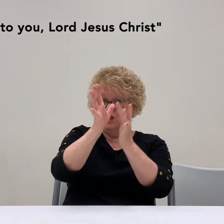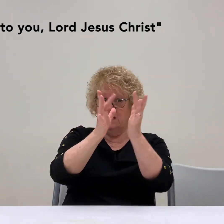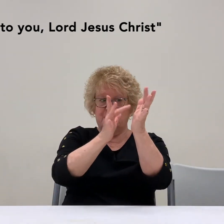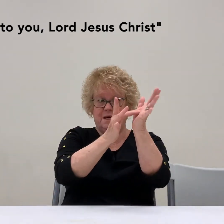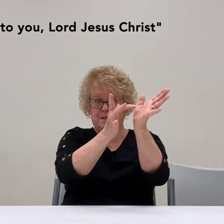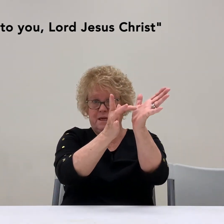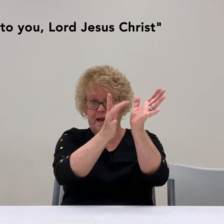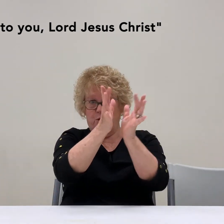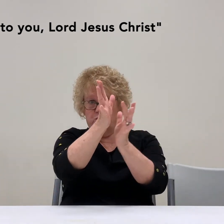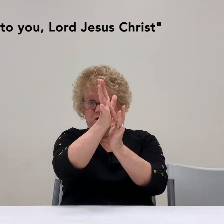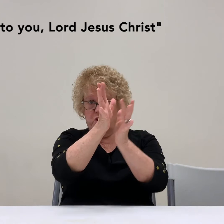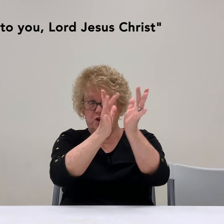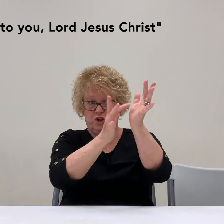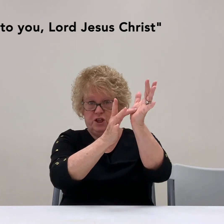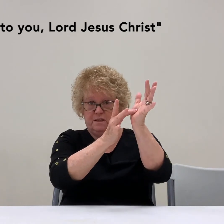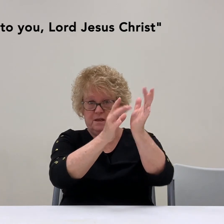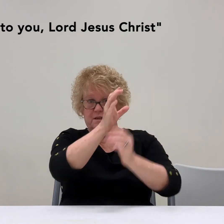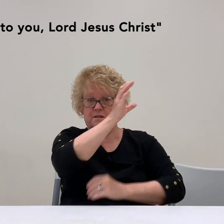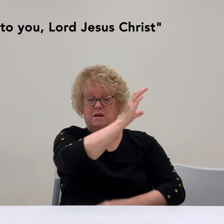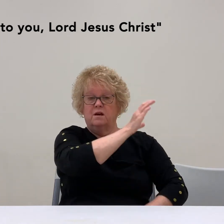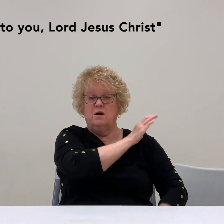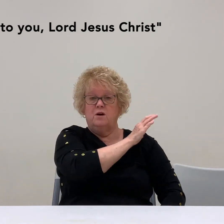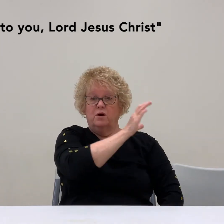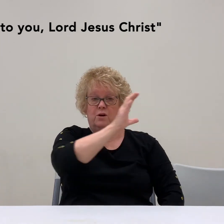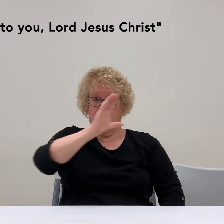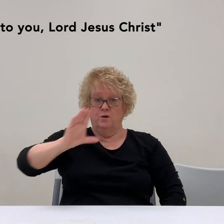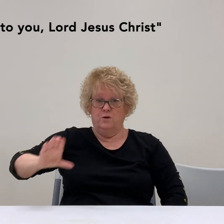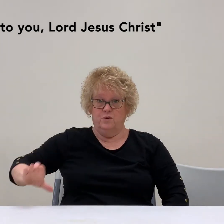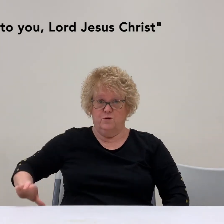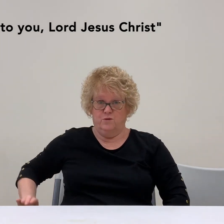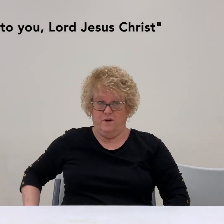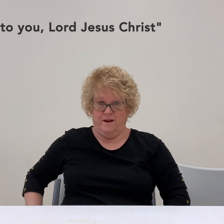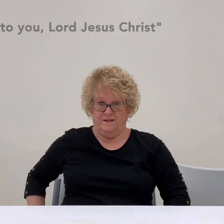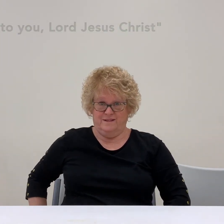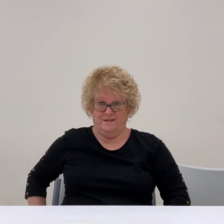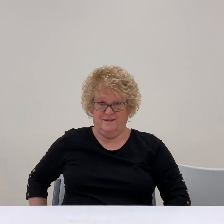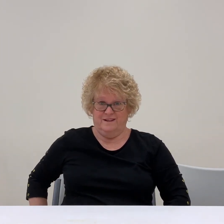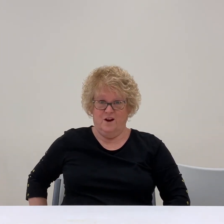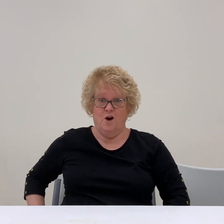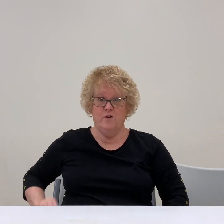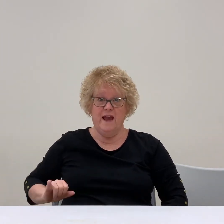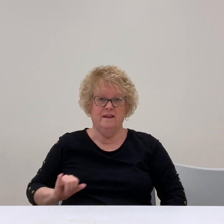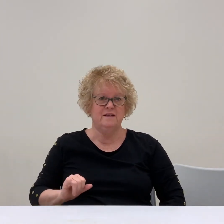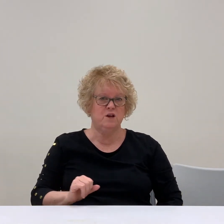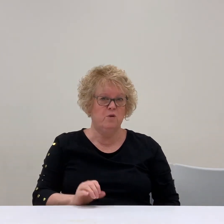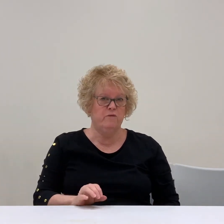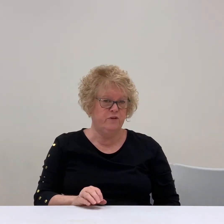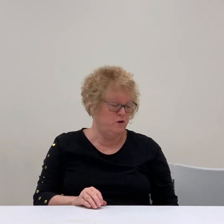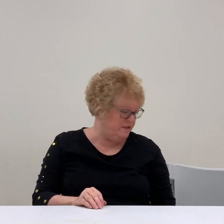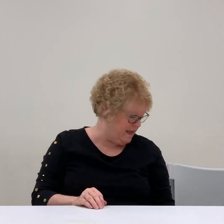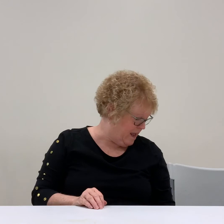Jesus. Nails. Jesus. Christ. Okay. Let's go over those again.